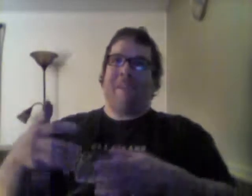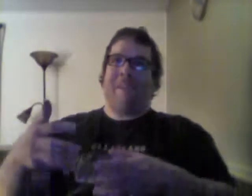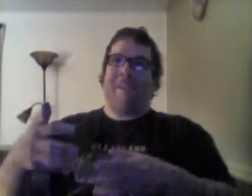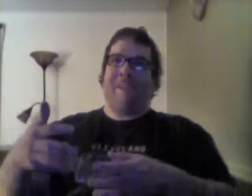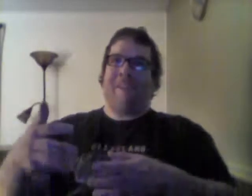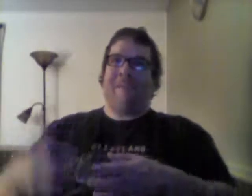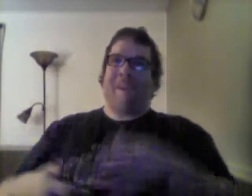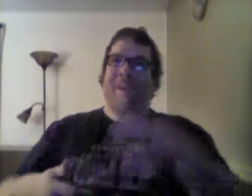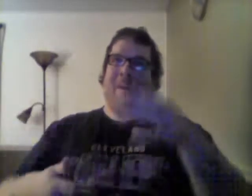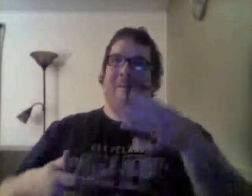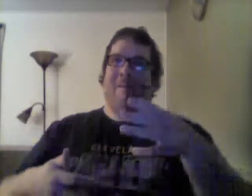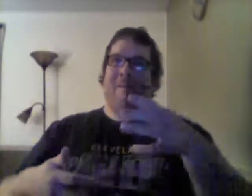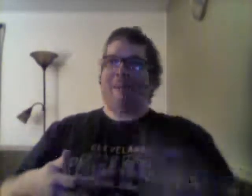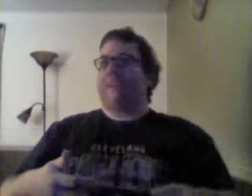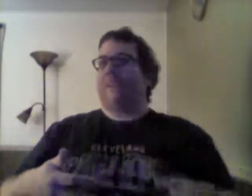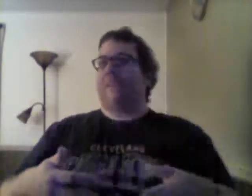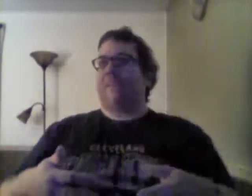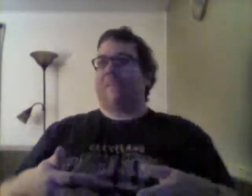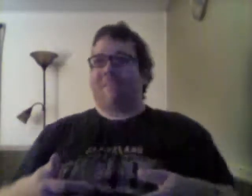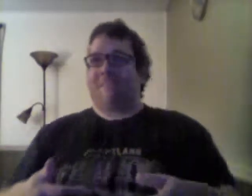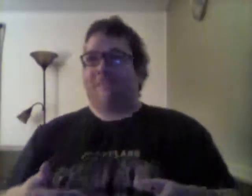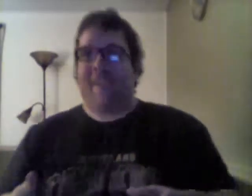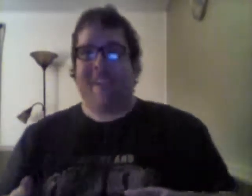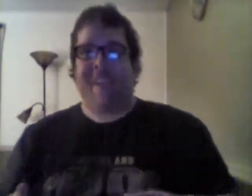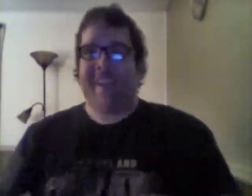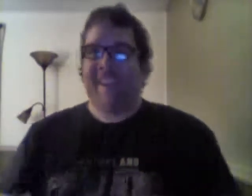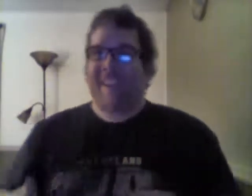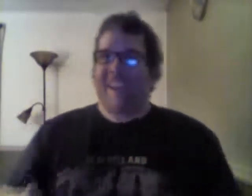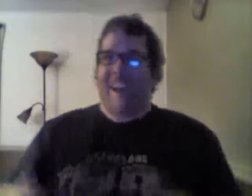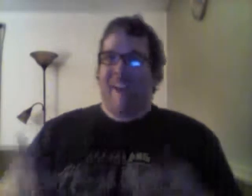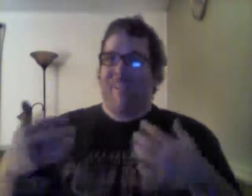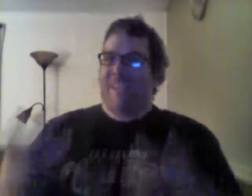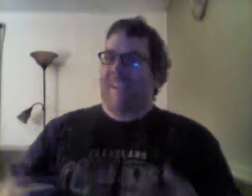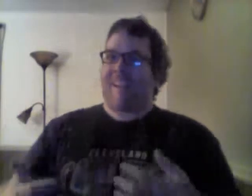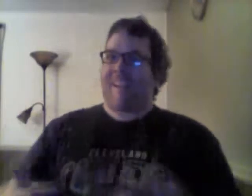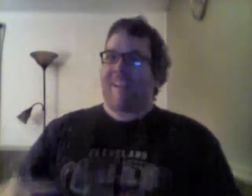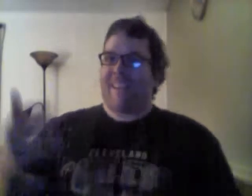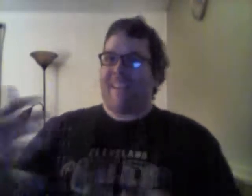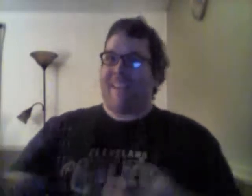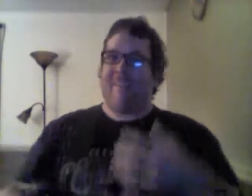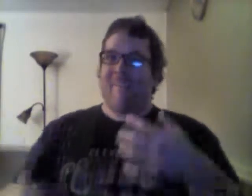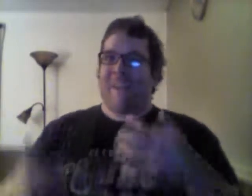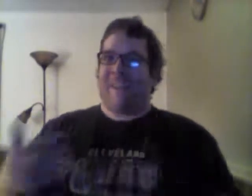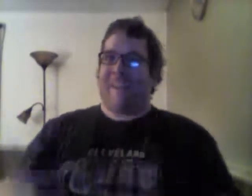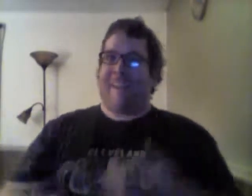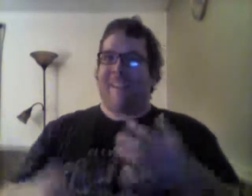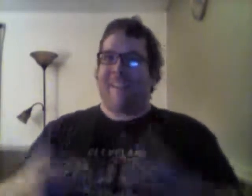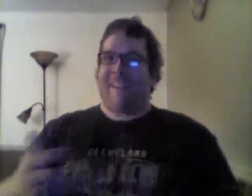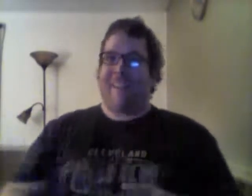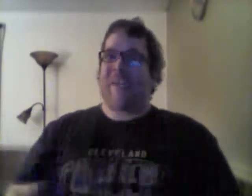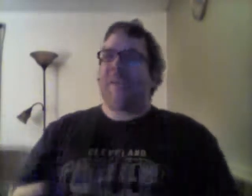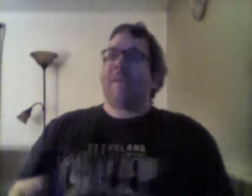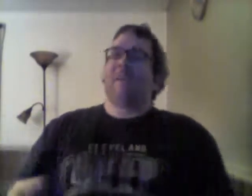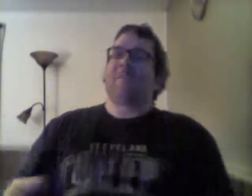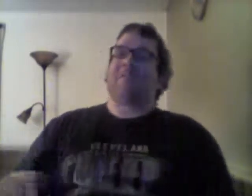like, okay, where are you going with this movie? Like, I was curious, like, it kept my curiosity. So,